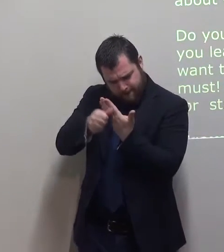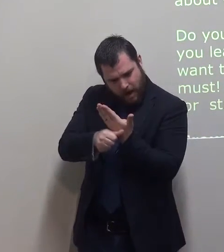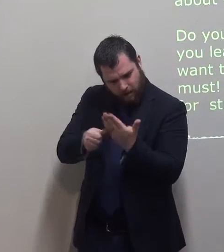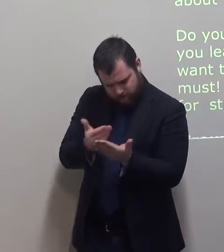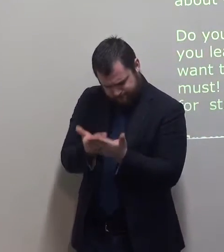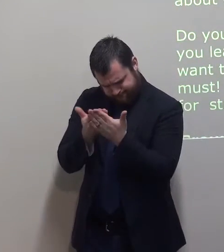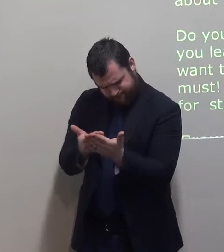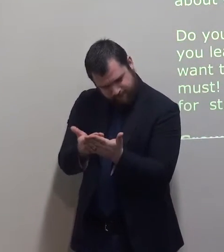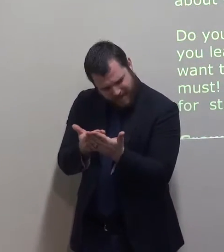You must.